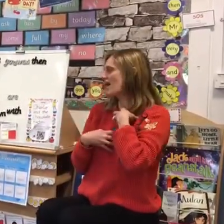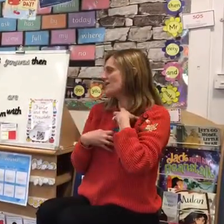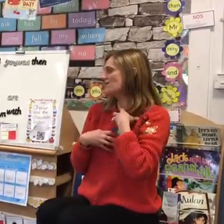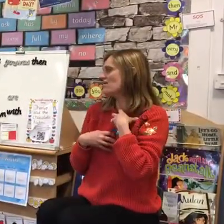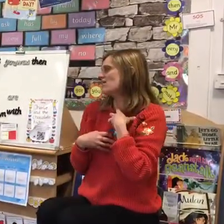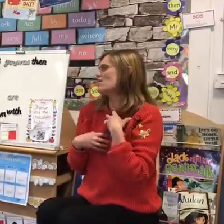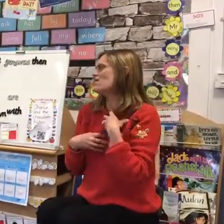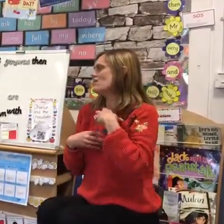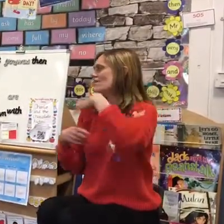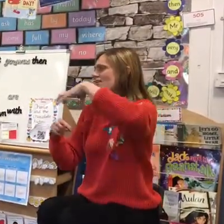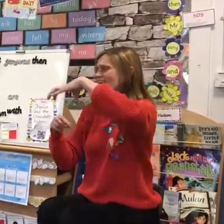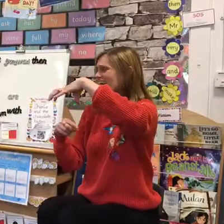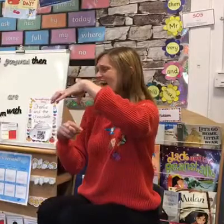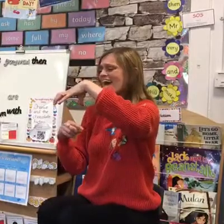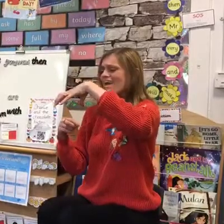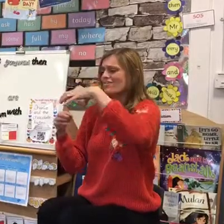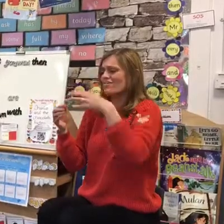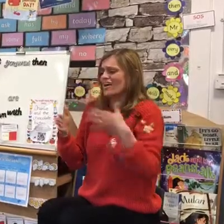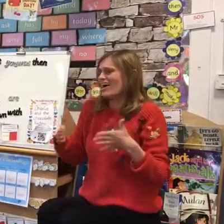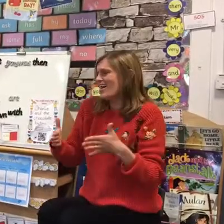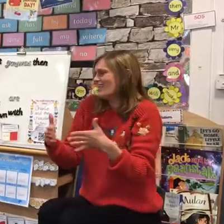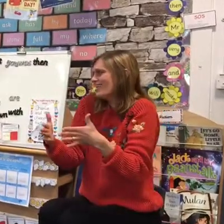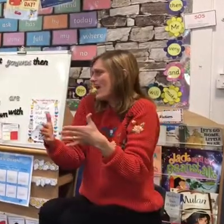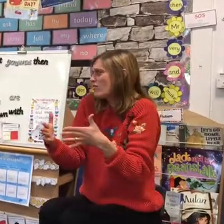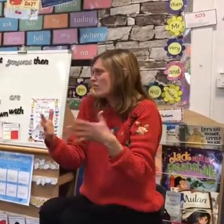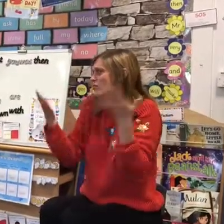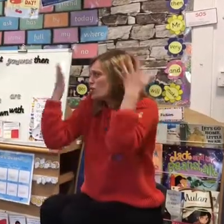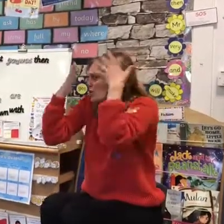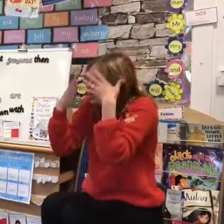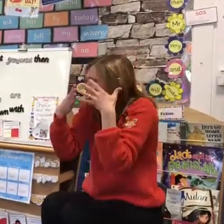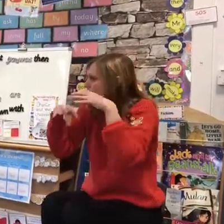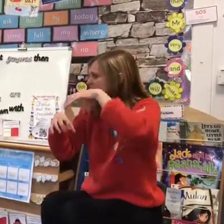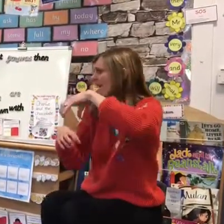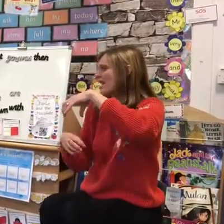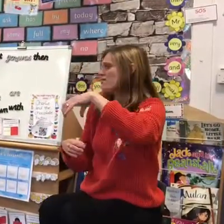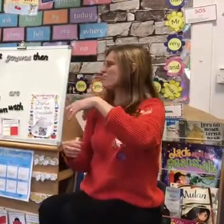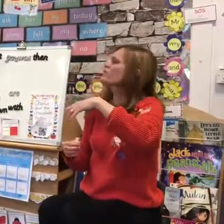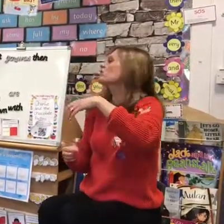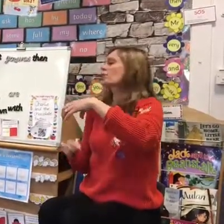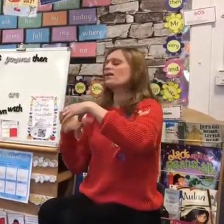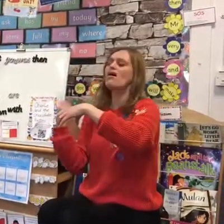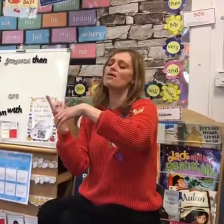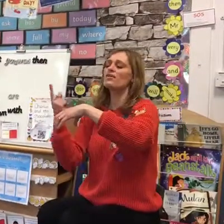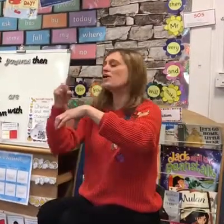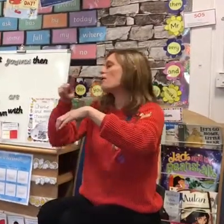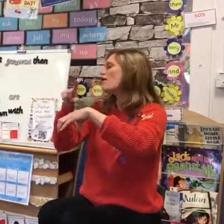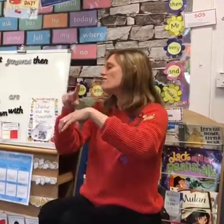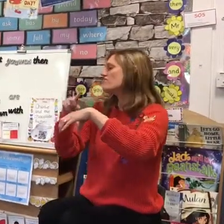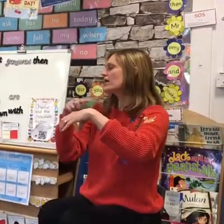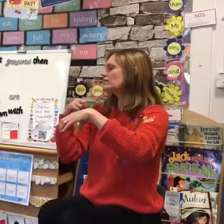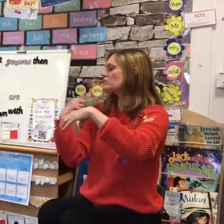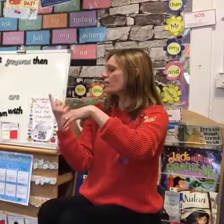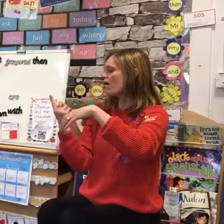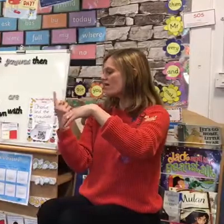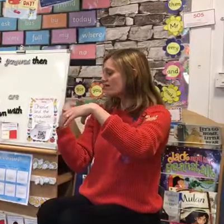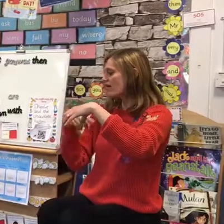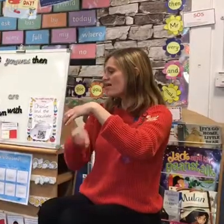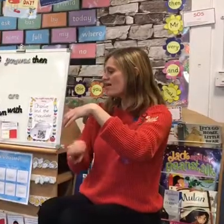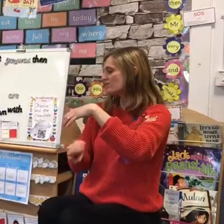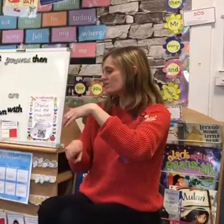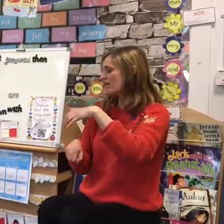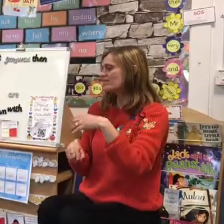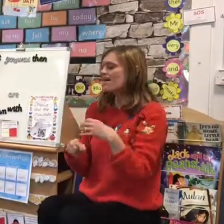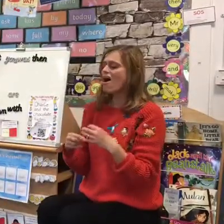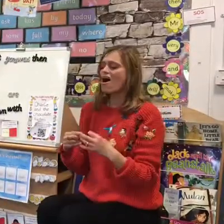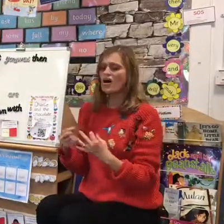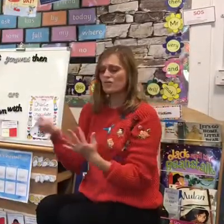scared. Uh-oh, a cave, a narrow gloomy cave. We can't go over it. We can't go